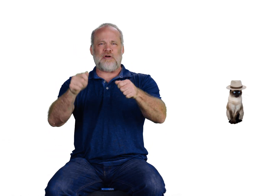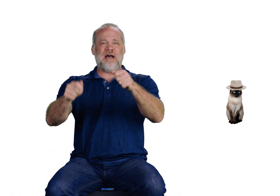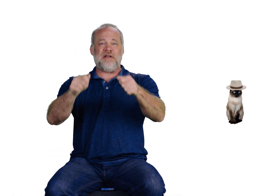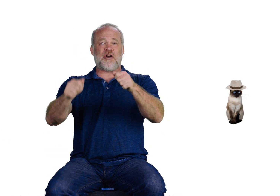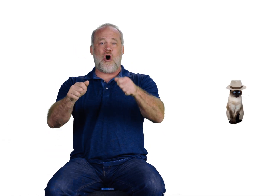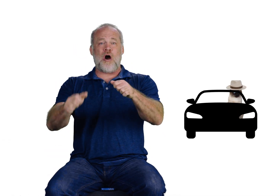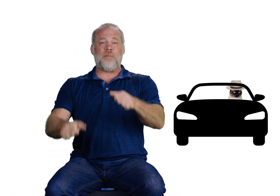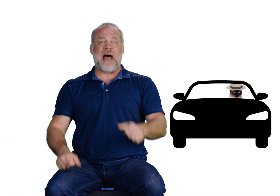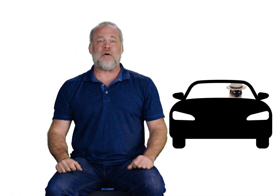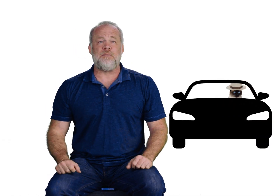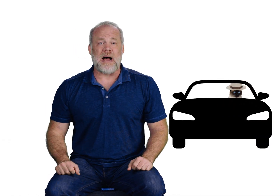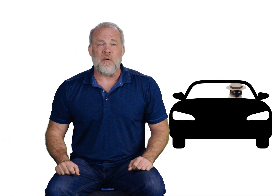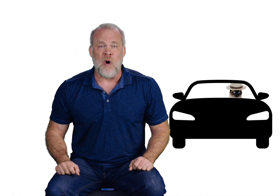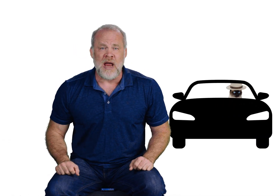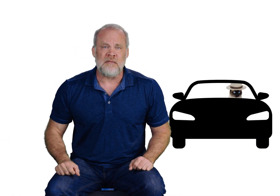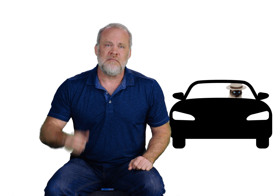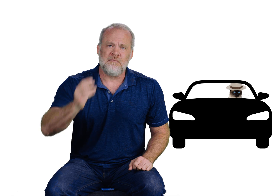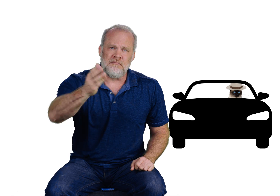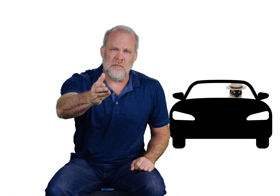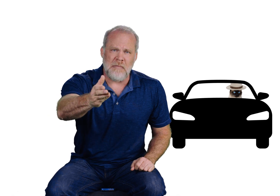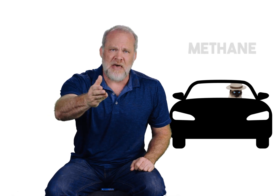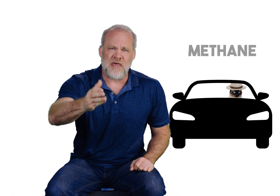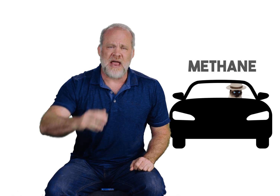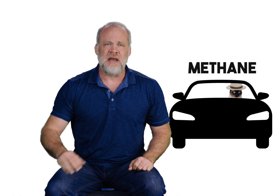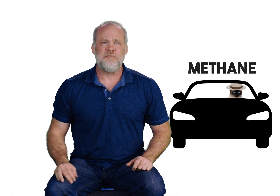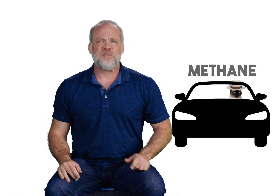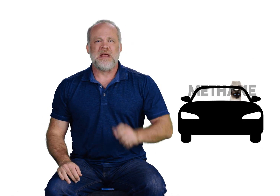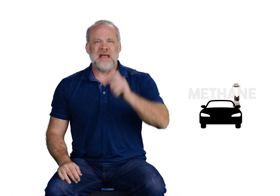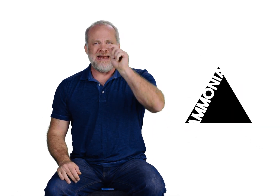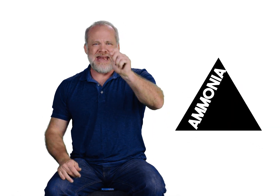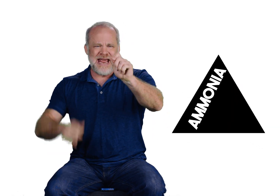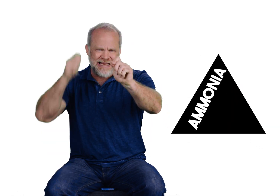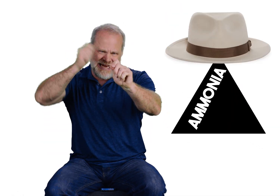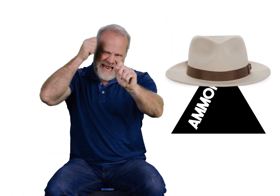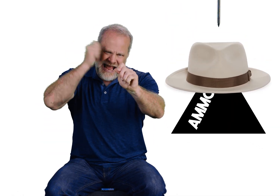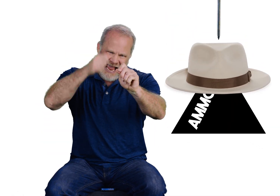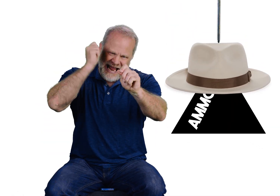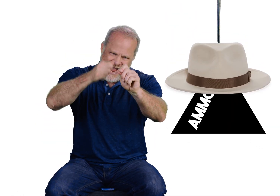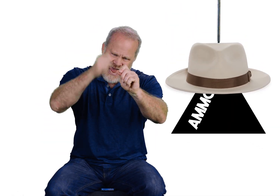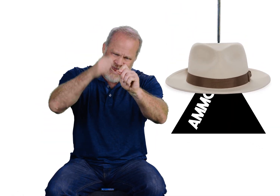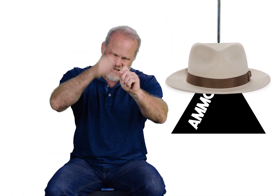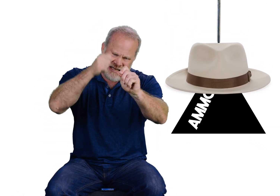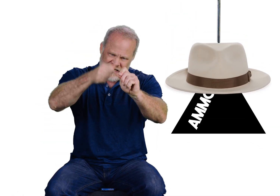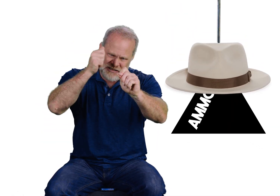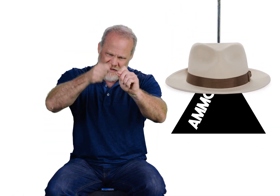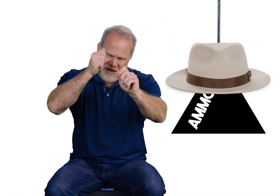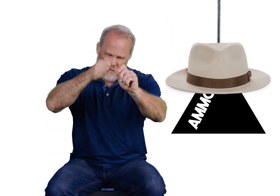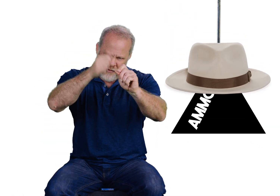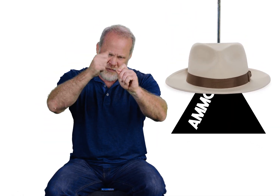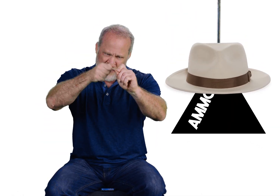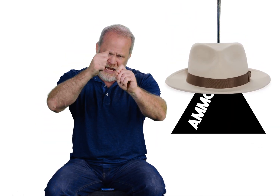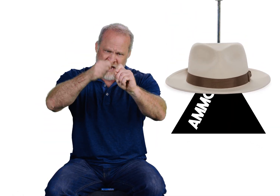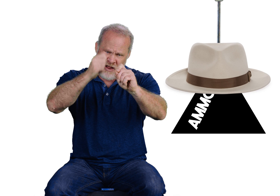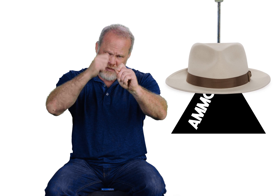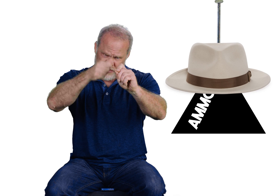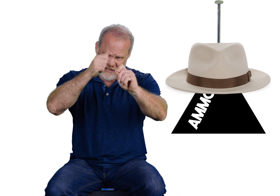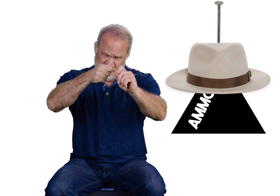driving a car powered by what? Methane. Nailing a hat to the number three, which is a